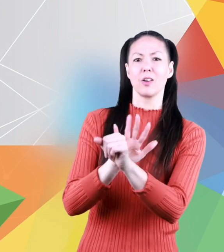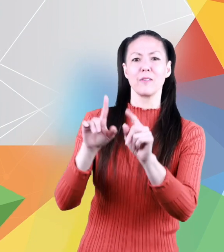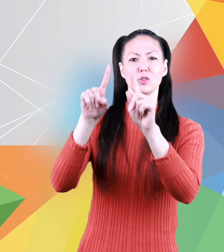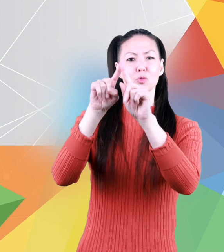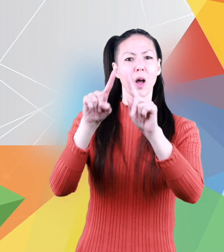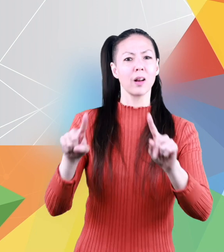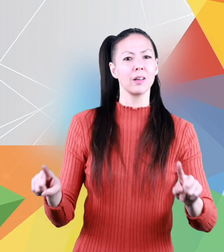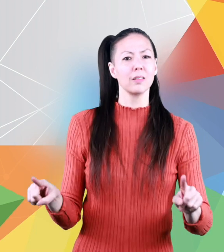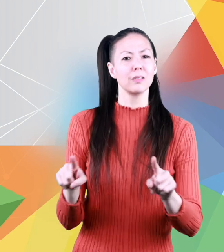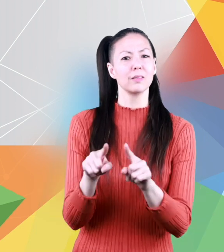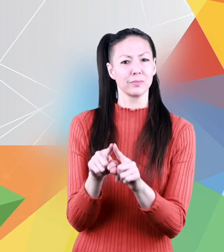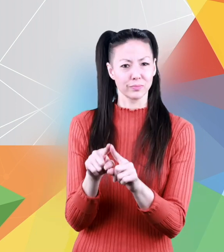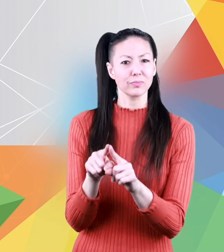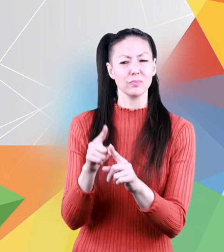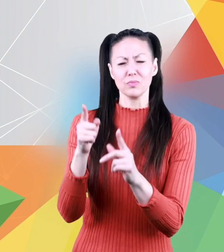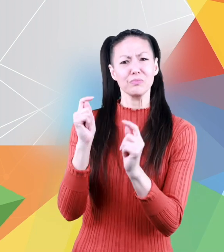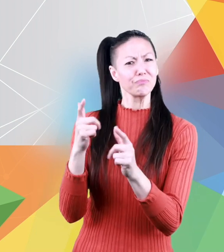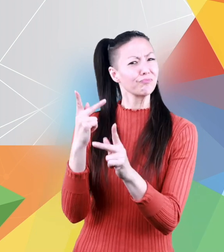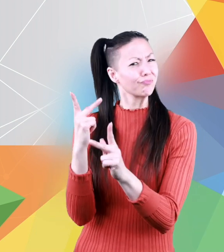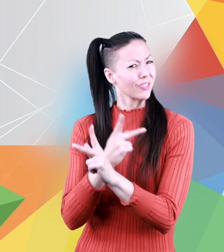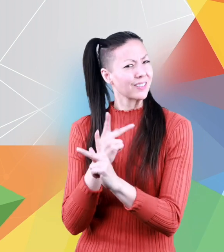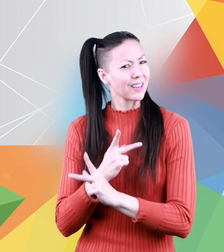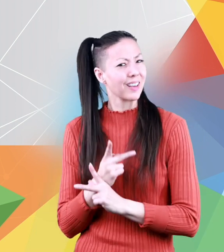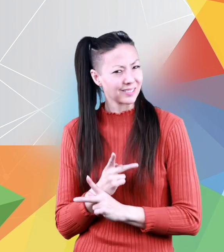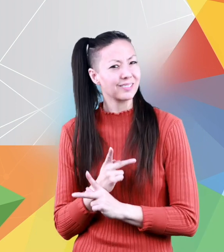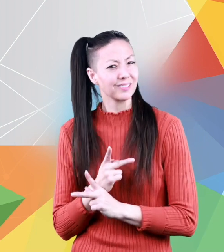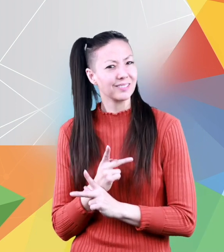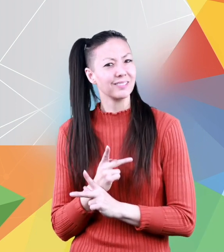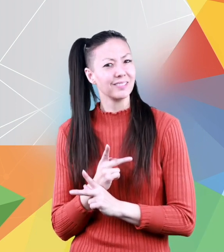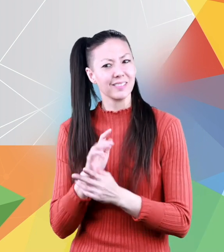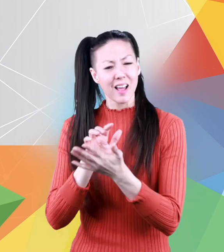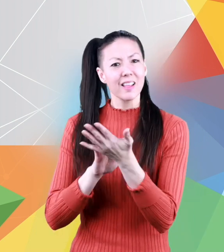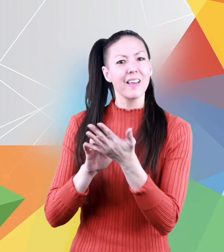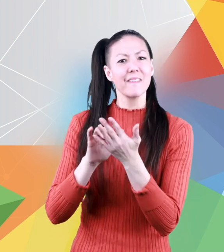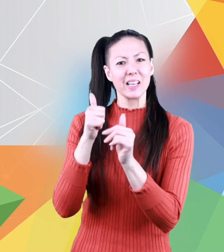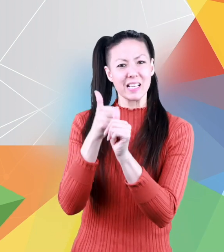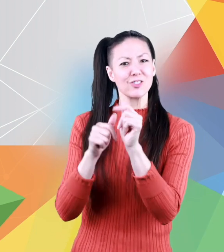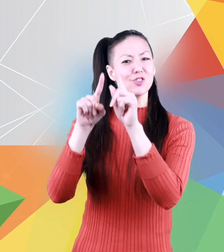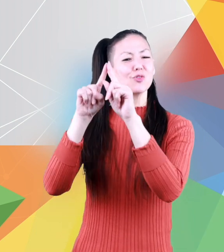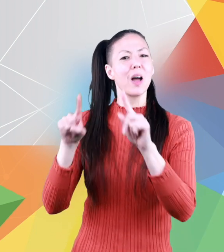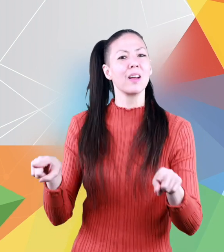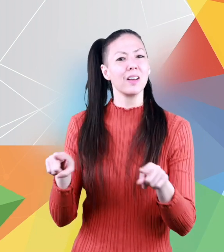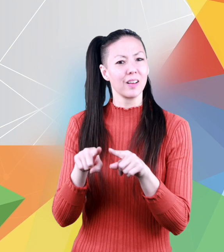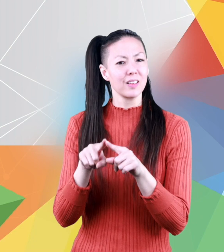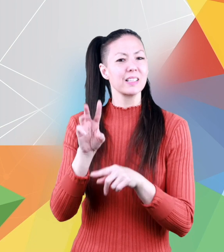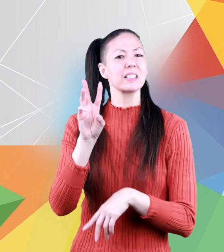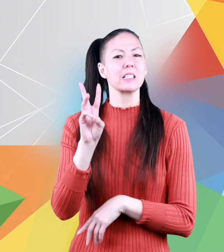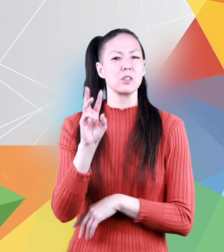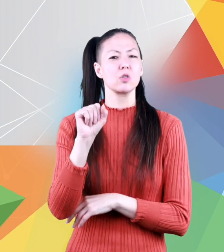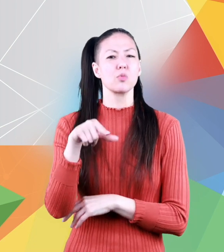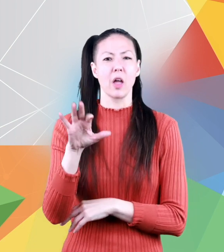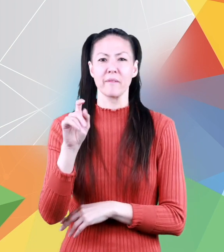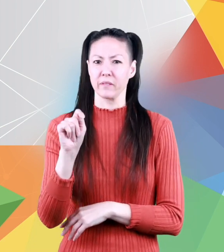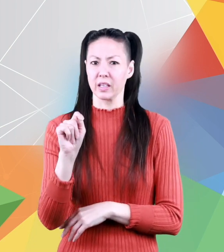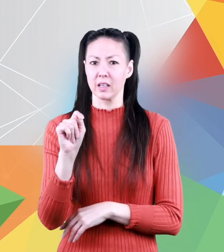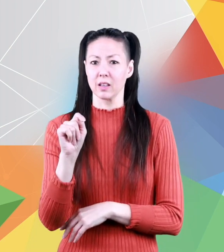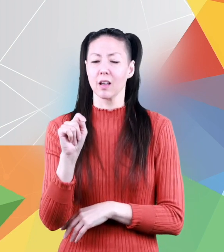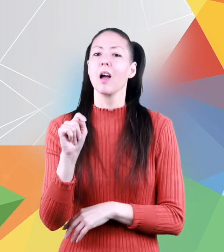the area of a triangle we can quickly calculate that the area of each triangle is six square feet and